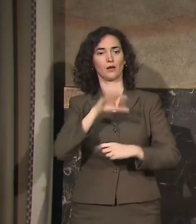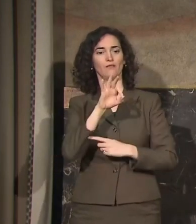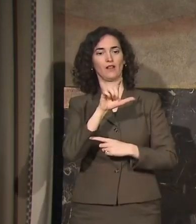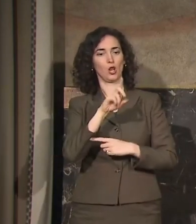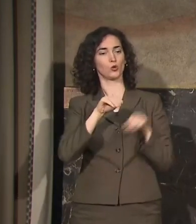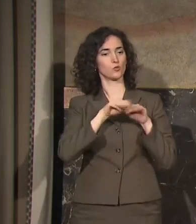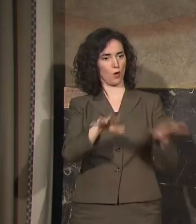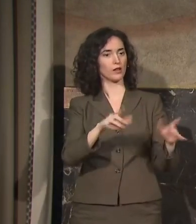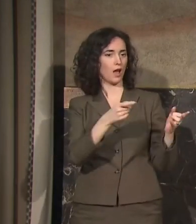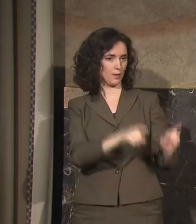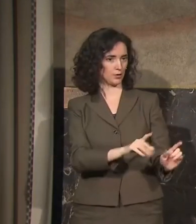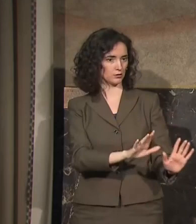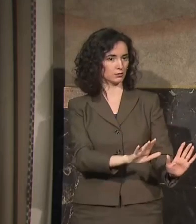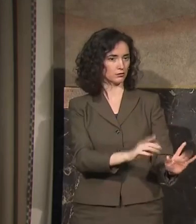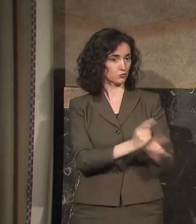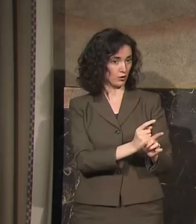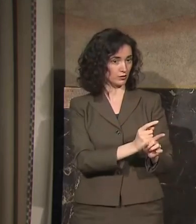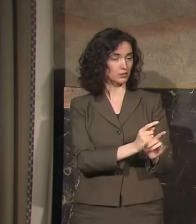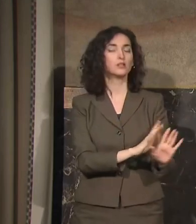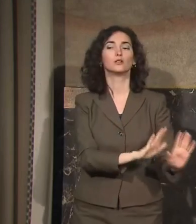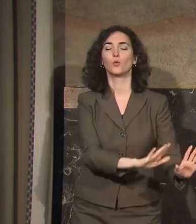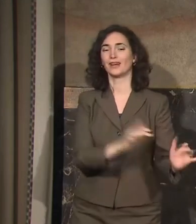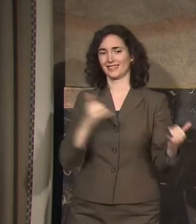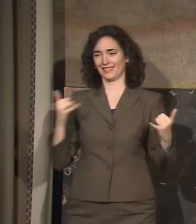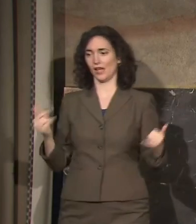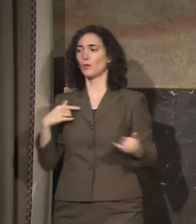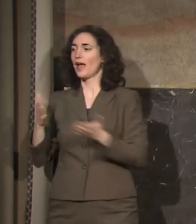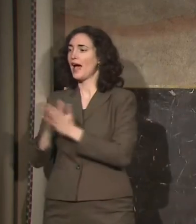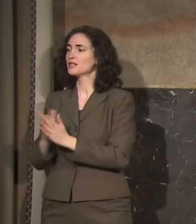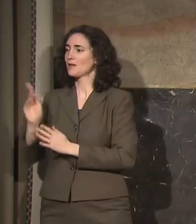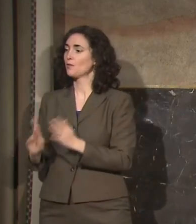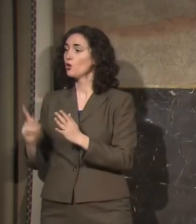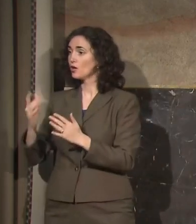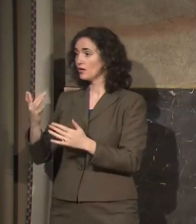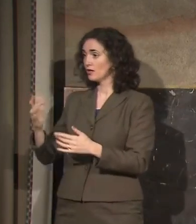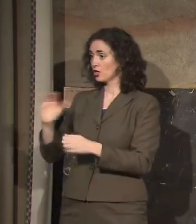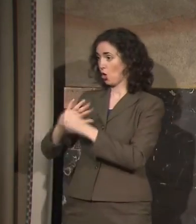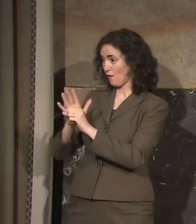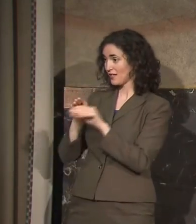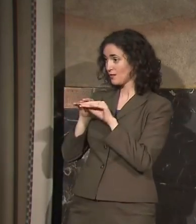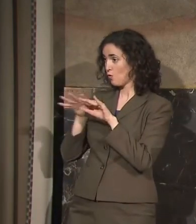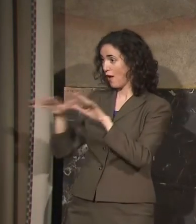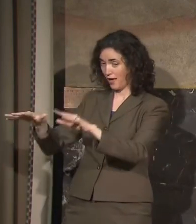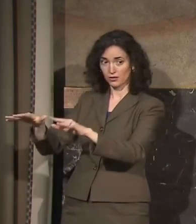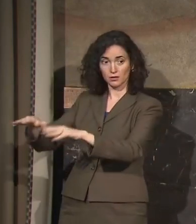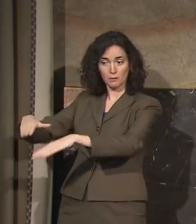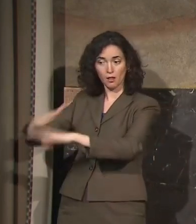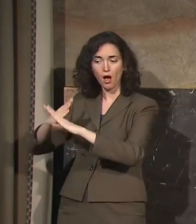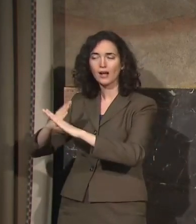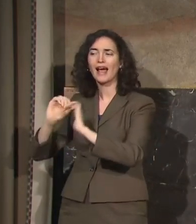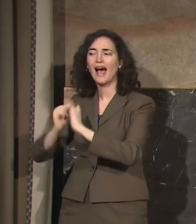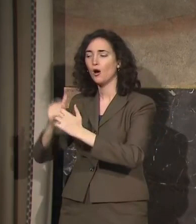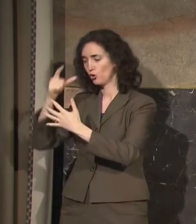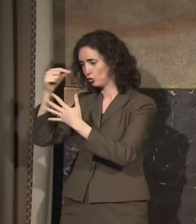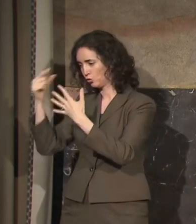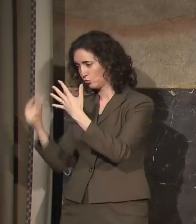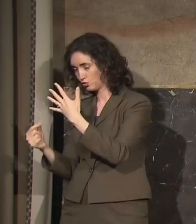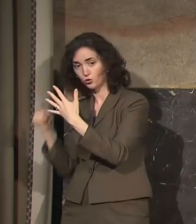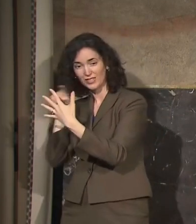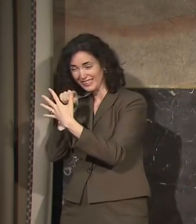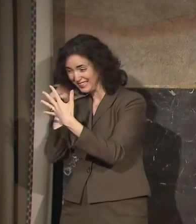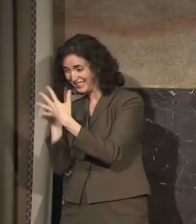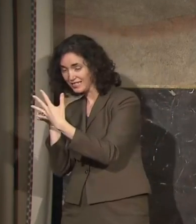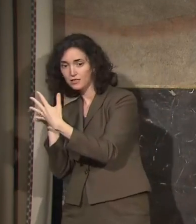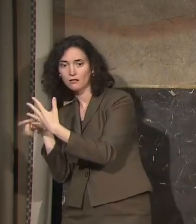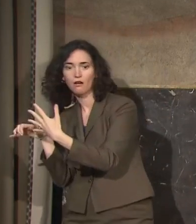we're asking people to do to prevent the spread of COVID-19 also prevent the spread of the flu. And when